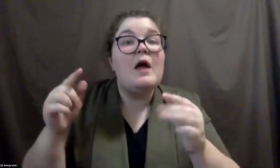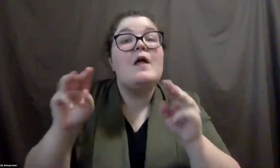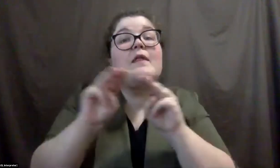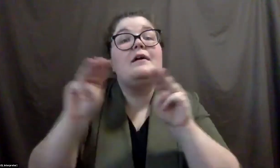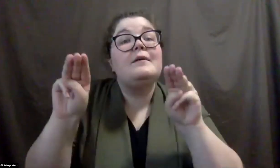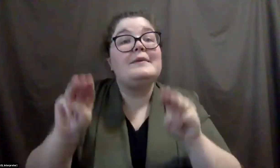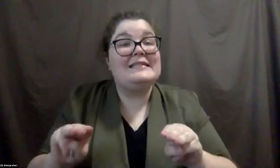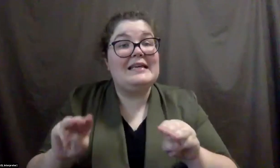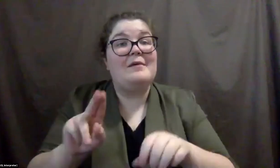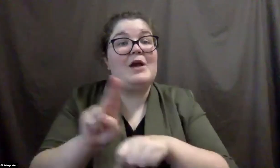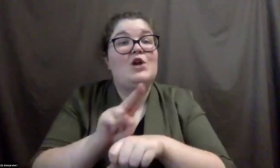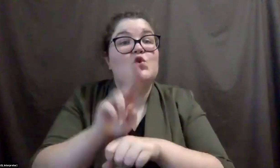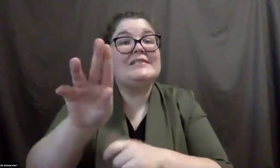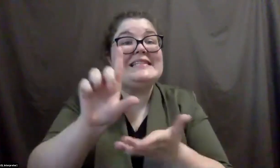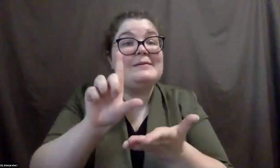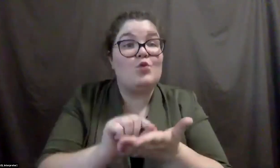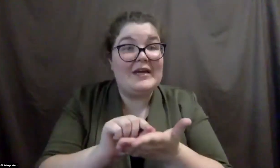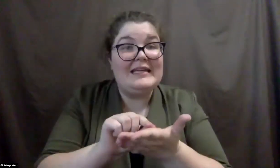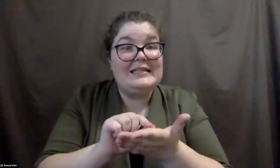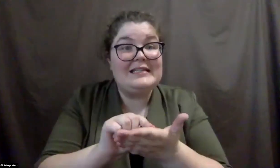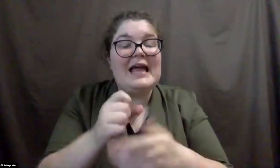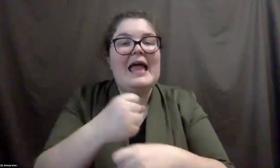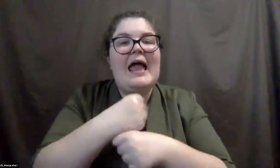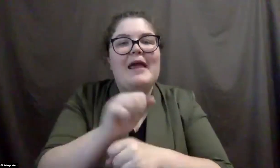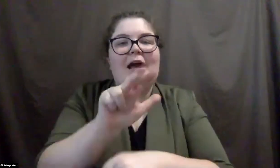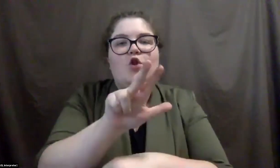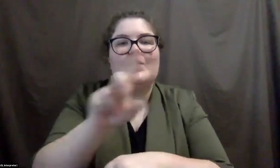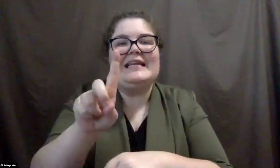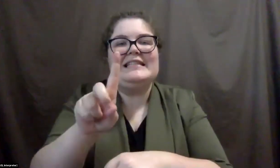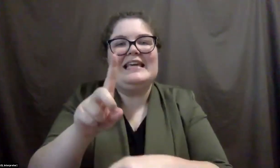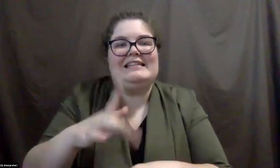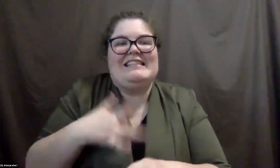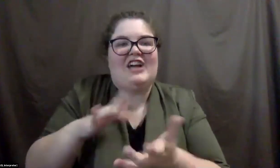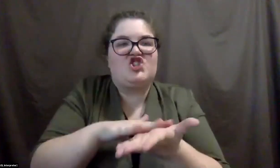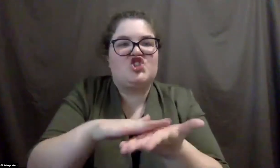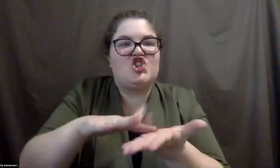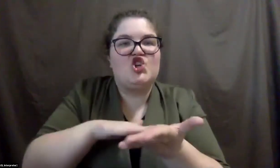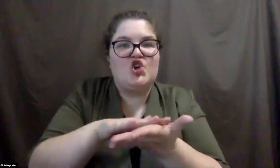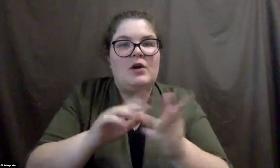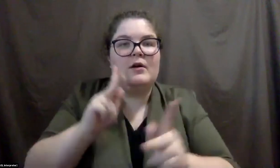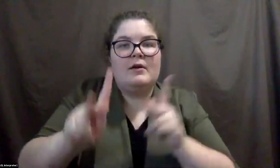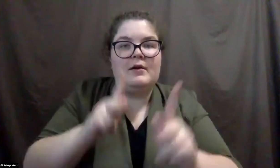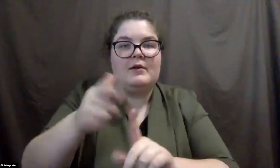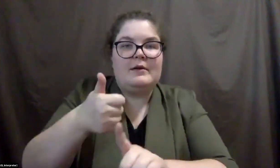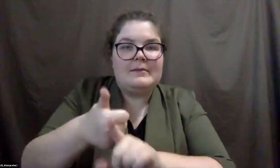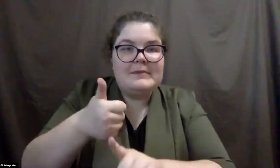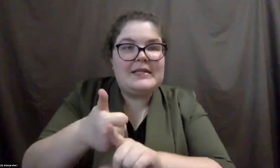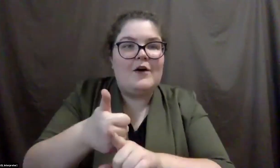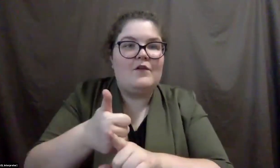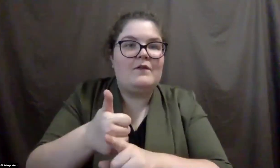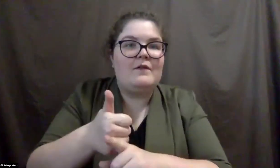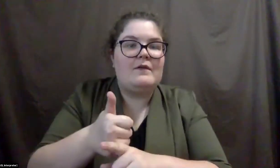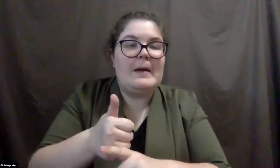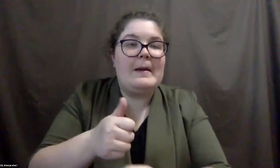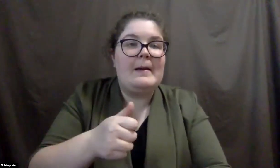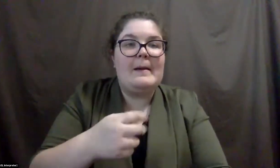his, um, prints and had created 3d textural versions of them so that people, um, who, um, maybe had a visual impairment